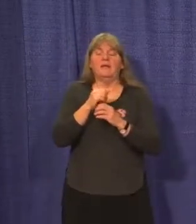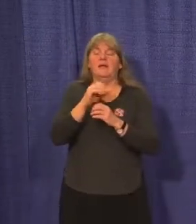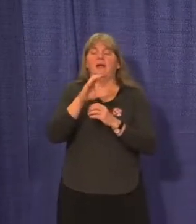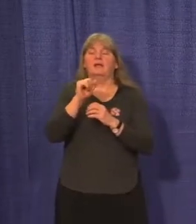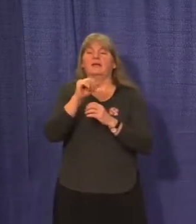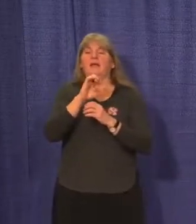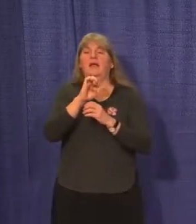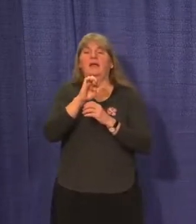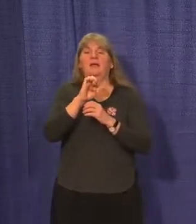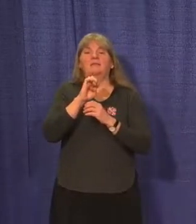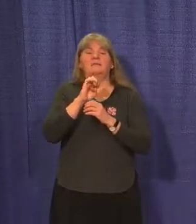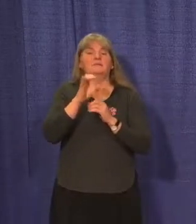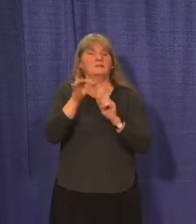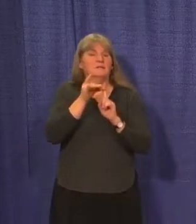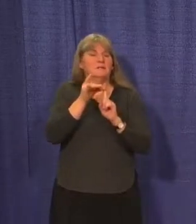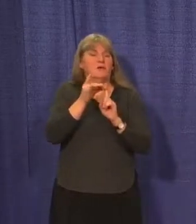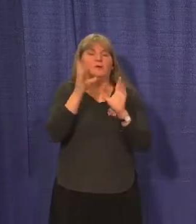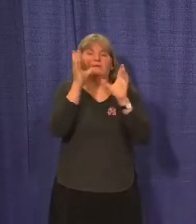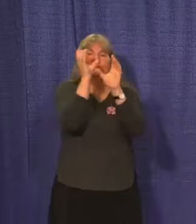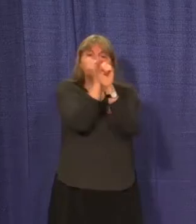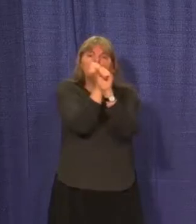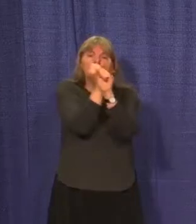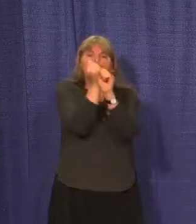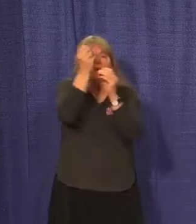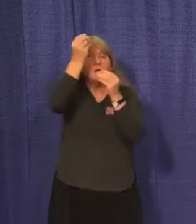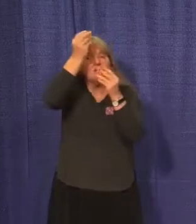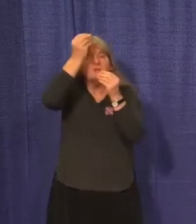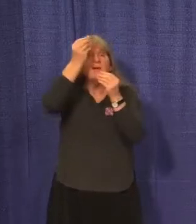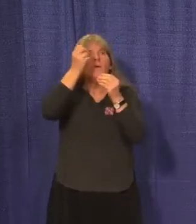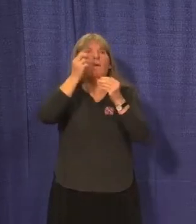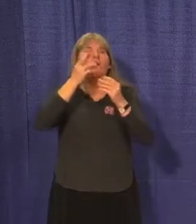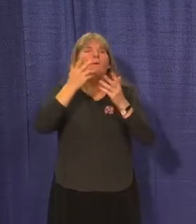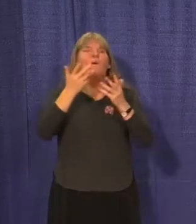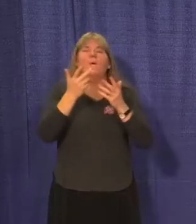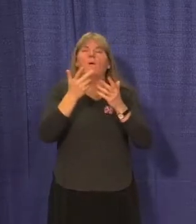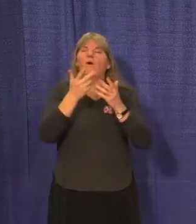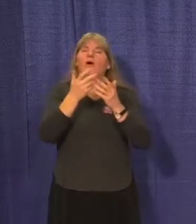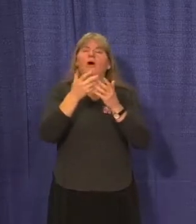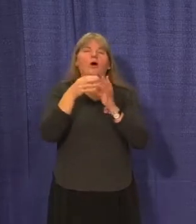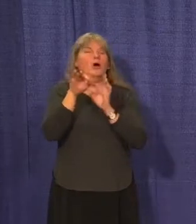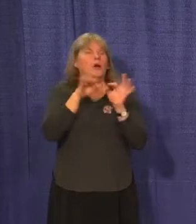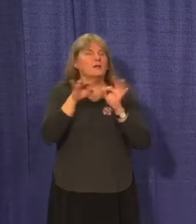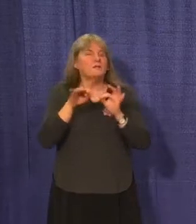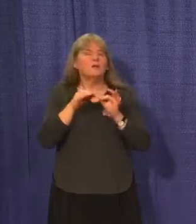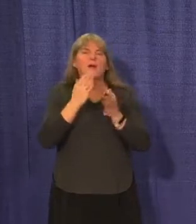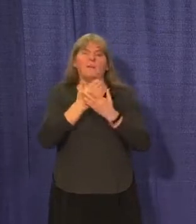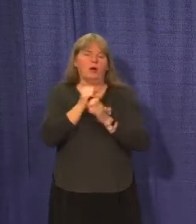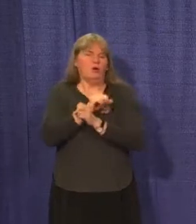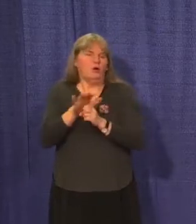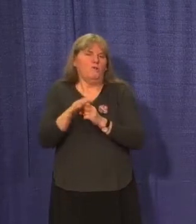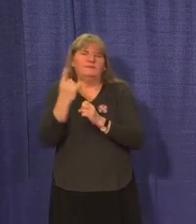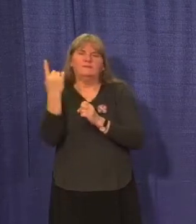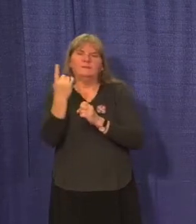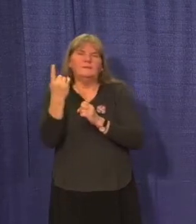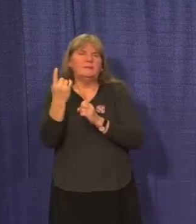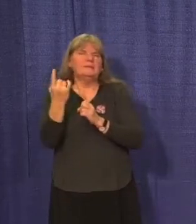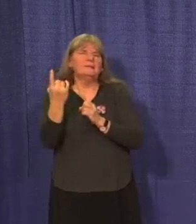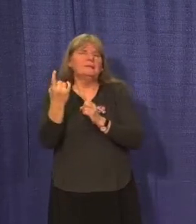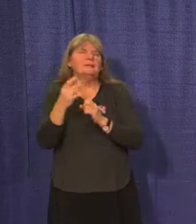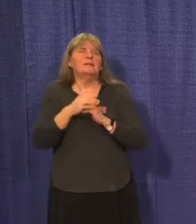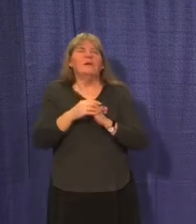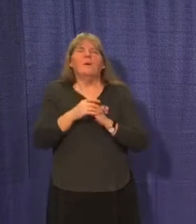summary information, whether it's other things that we can describe, characteristics, or